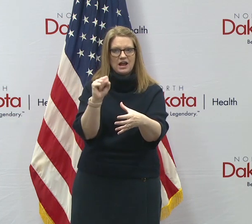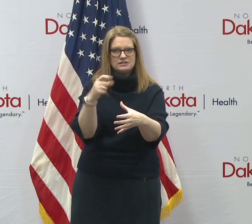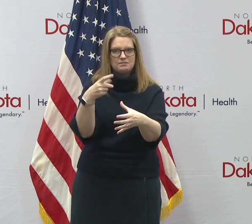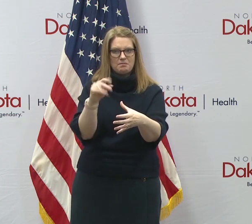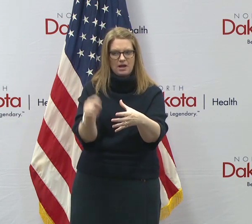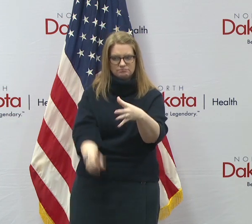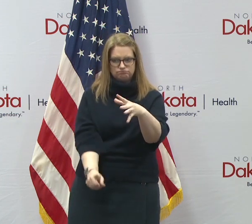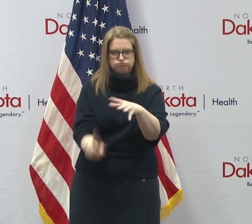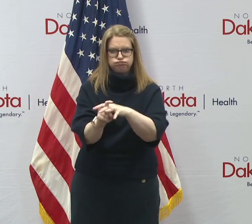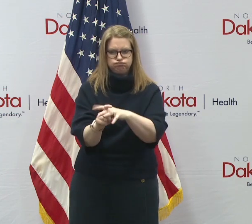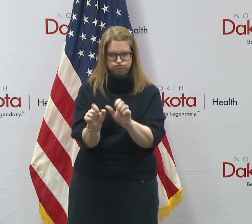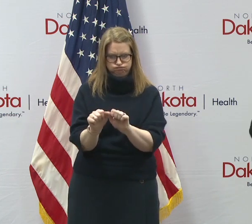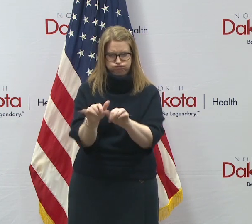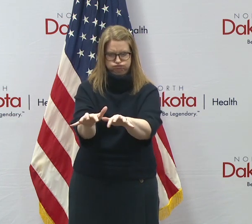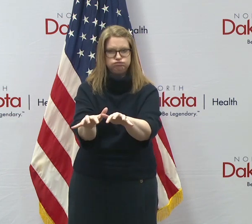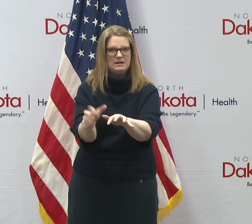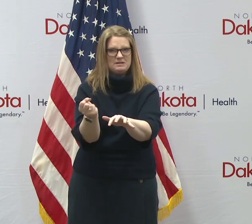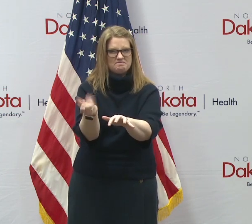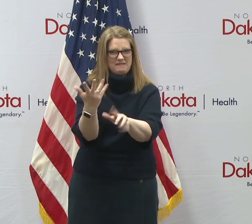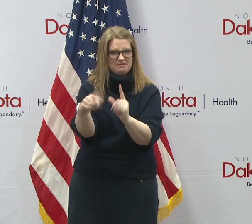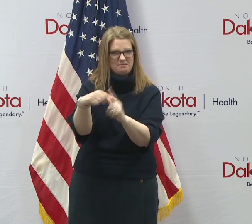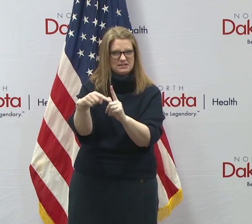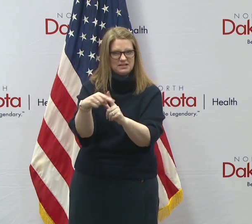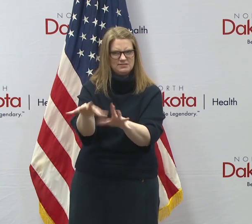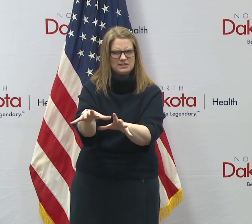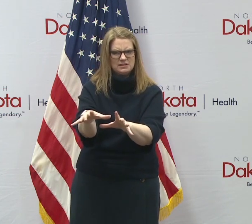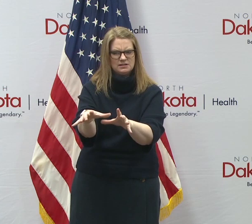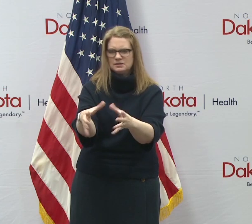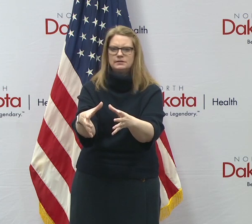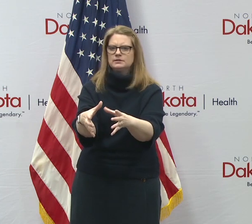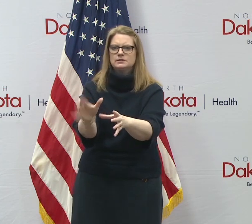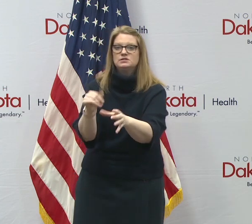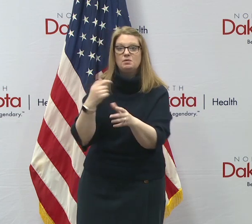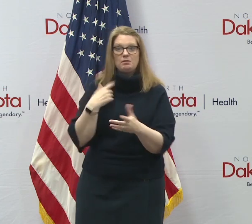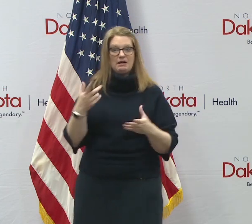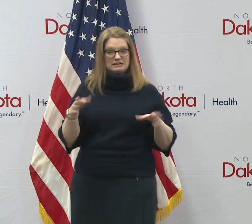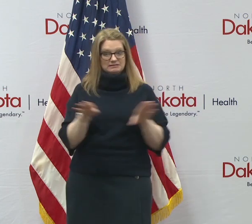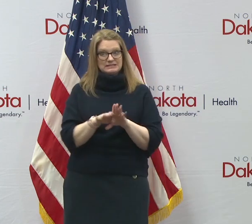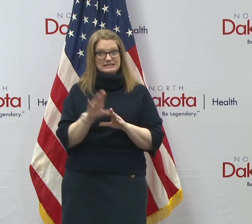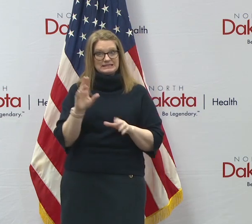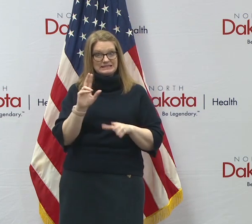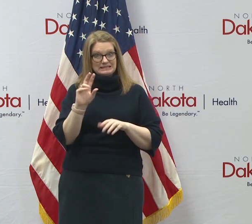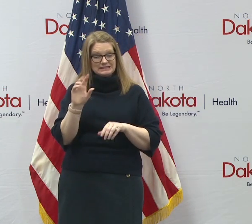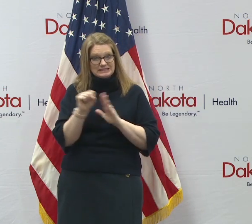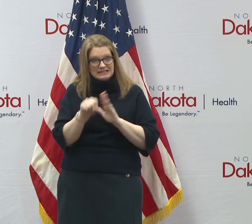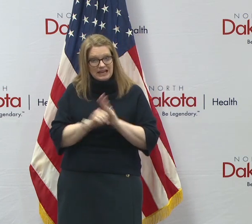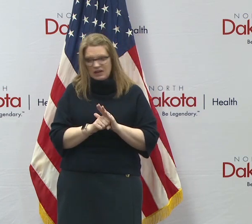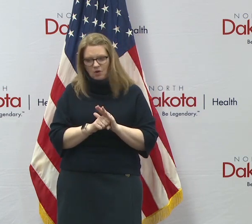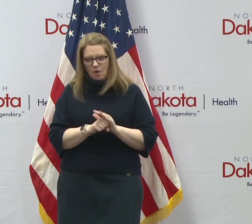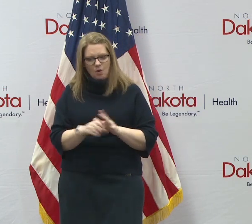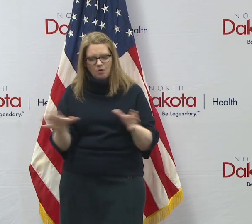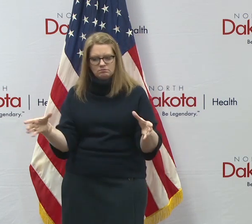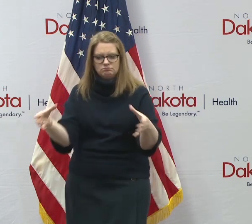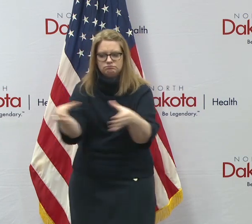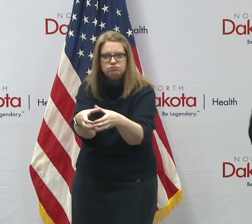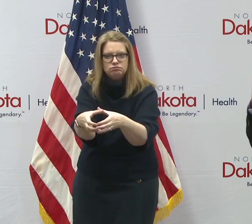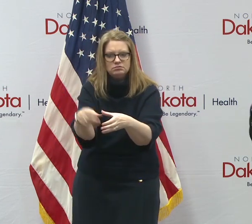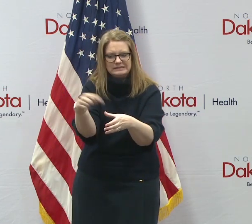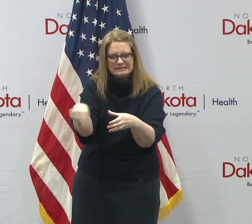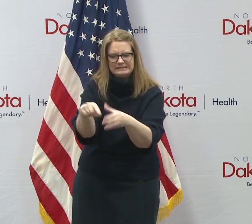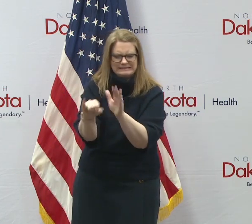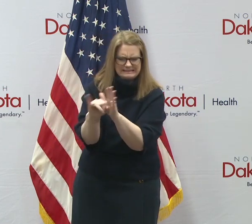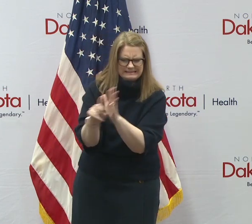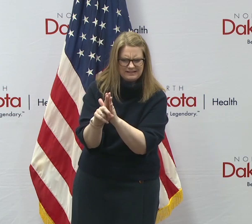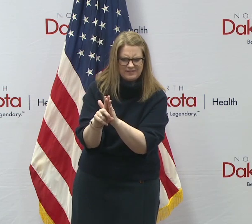down. You know, we want to isolate those people that tested positive, isolate those people they were in close contact with. And the way we identify that with